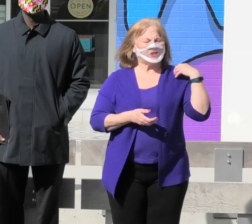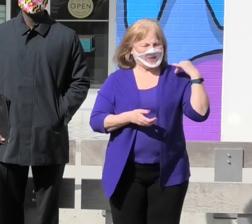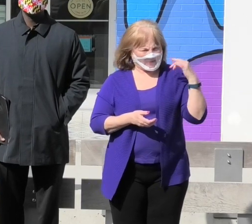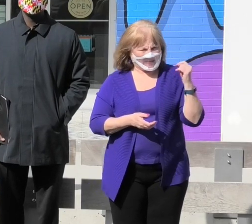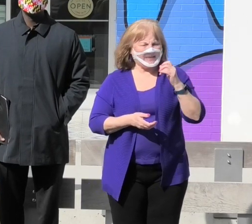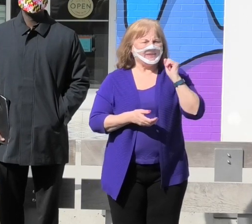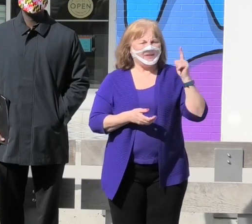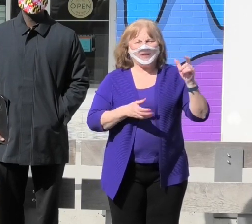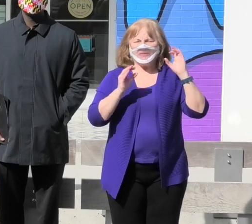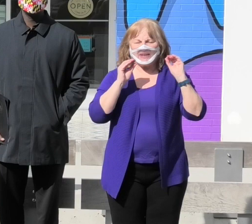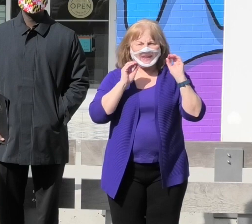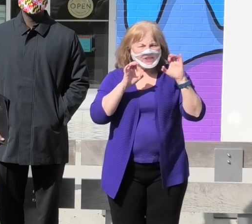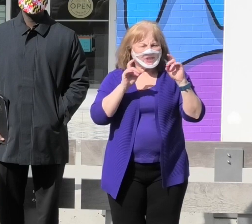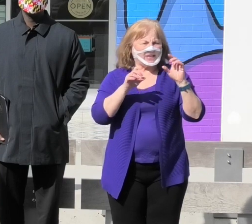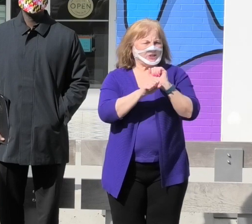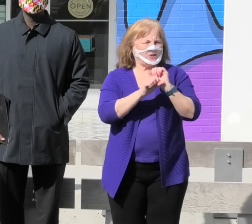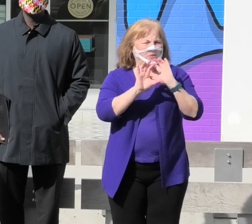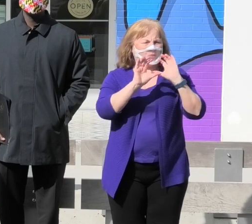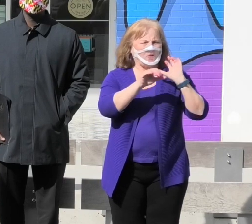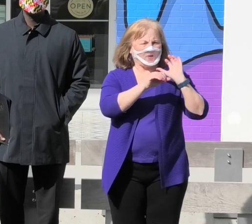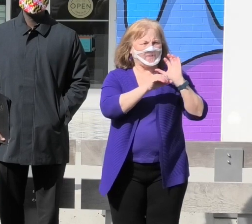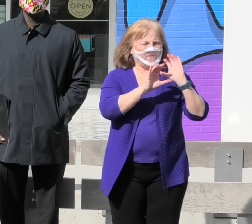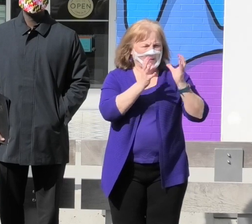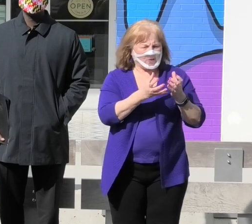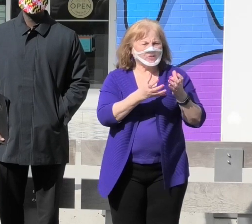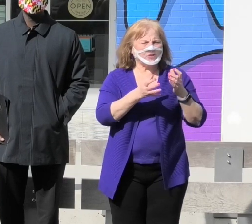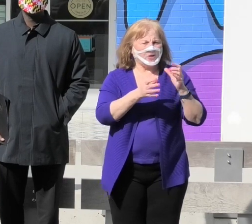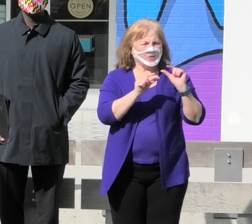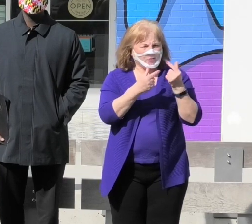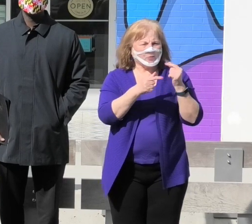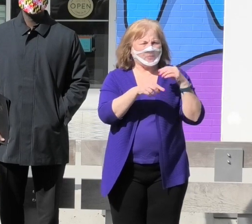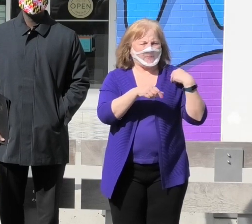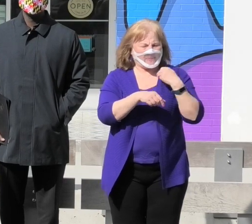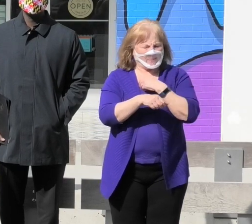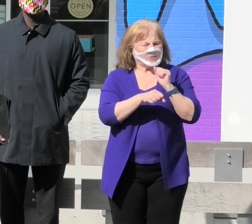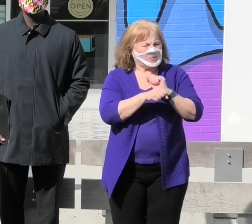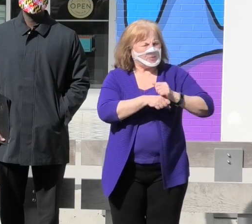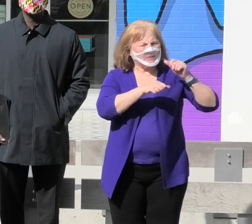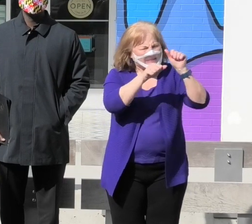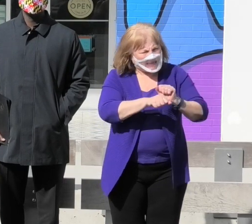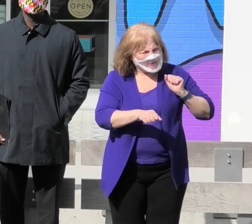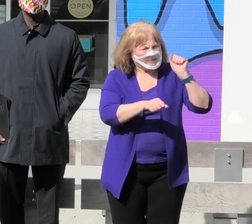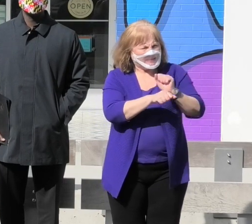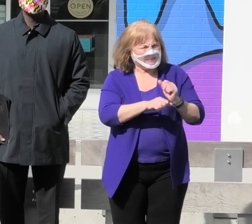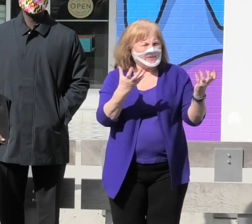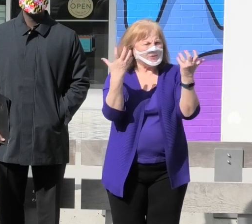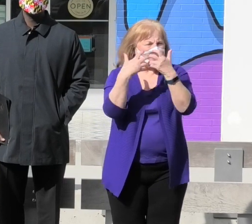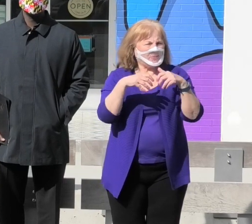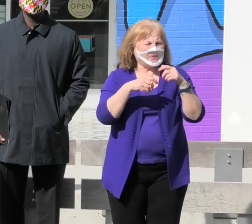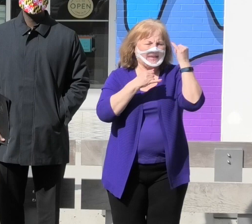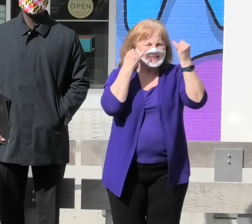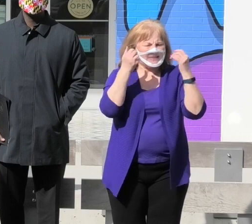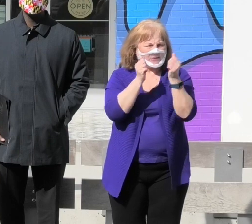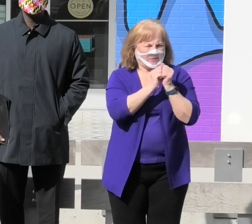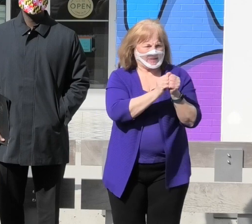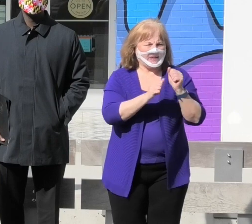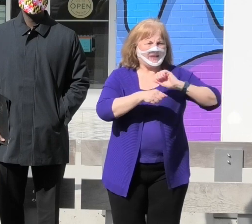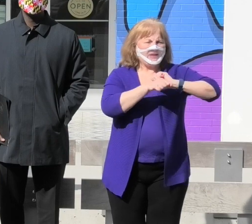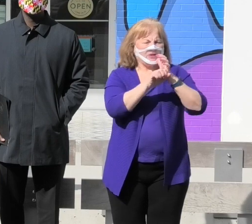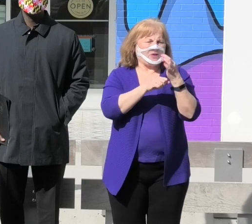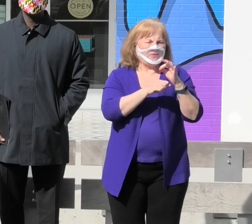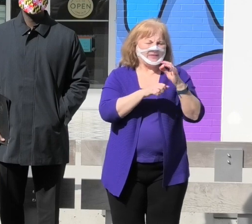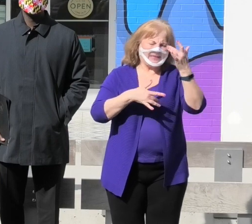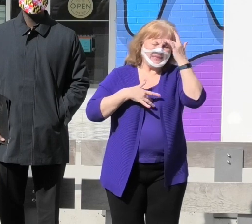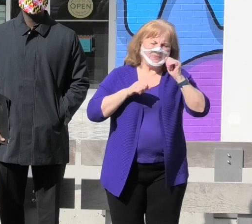and all the education and workforce work group members who worked tirelessly to put the report together. The COVID-19 pandemic